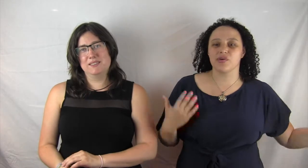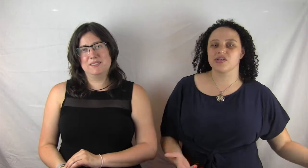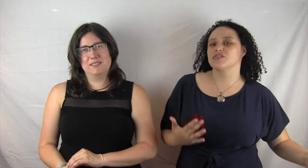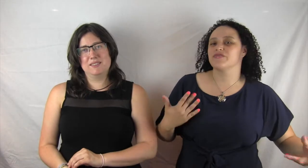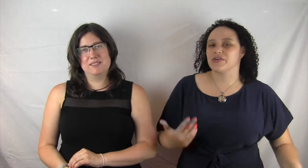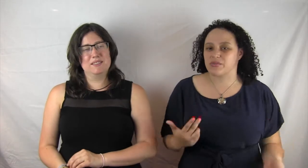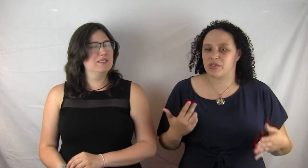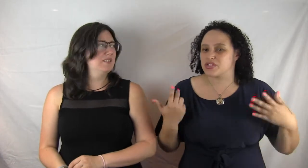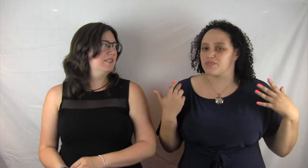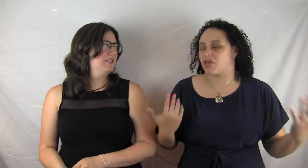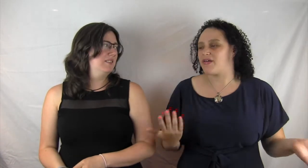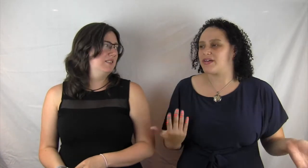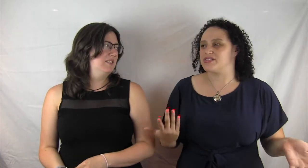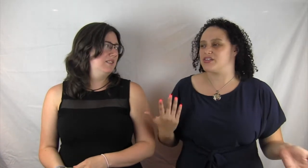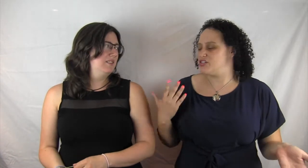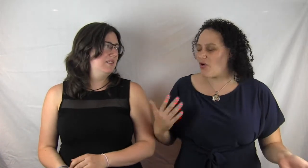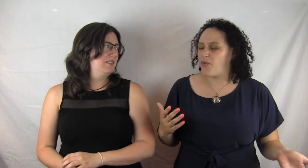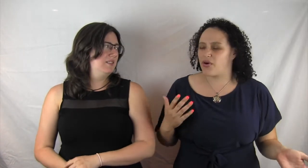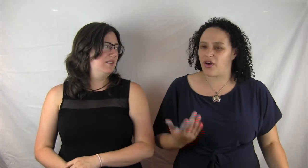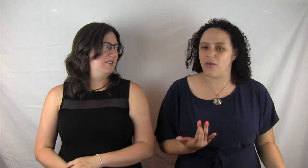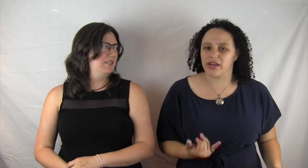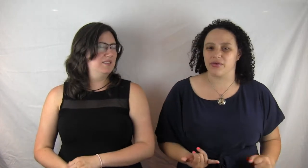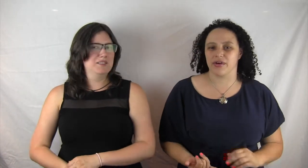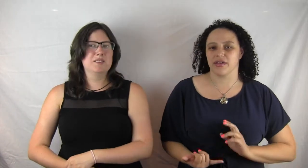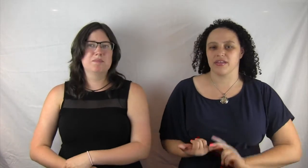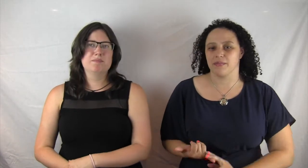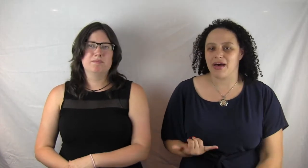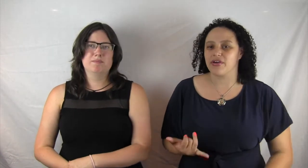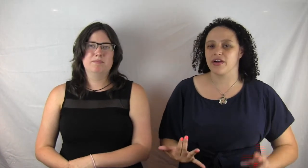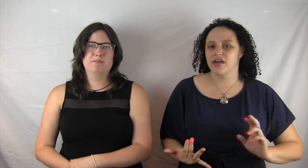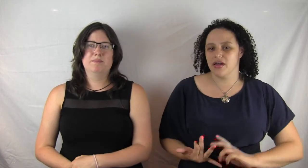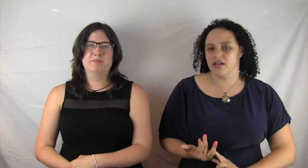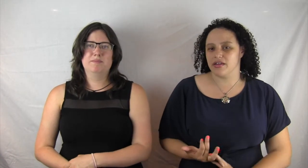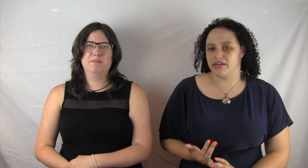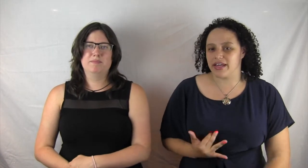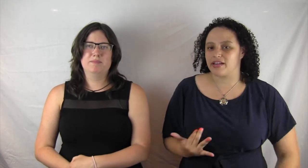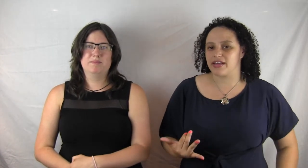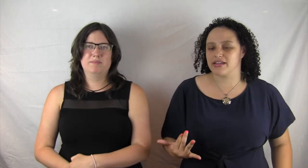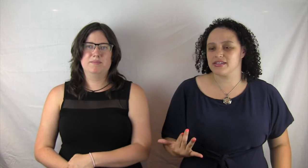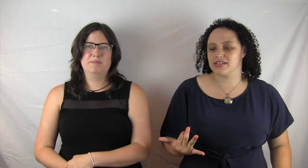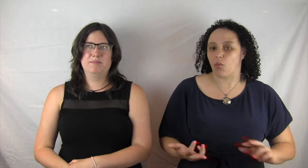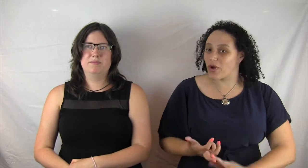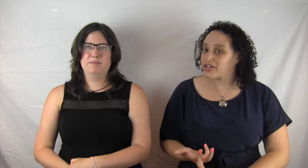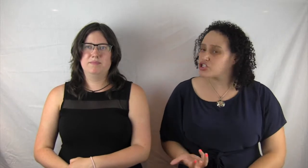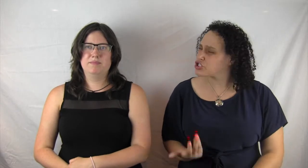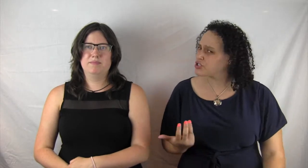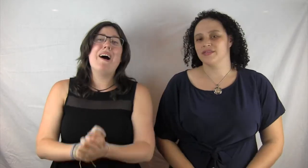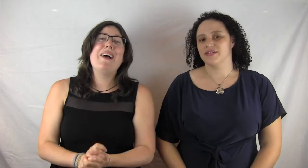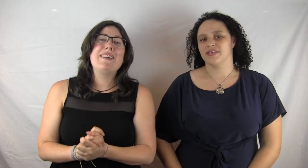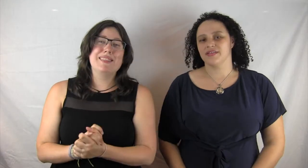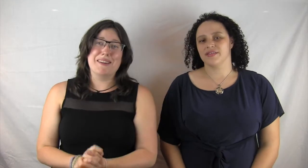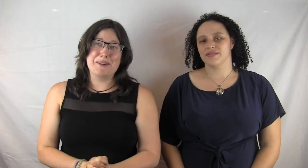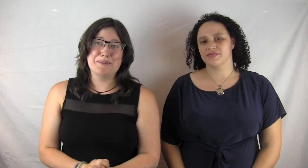book is filled with just plot lines that don't go anywhere. Like the mother, Nicholas, the witch. I love